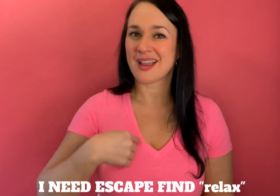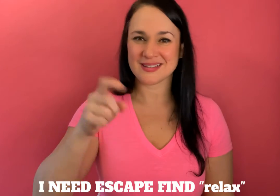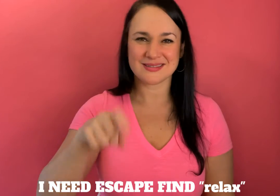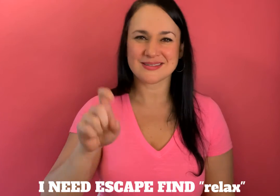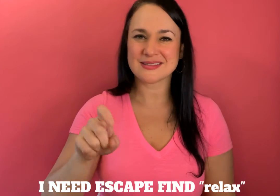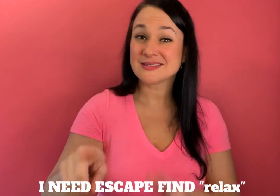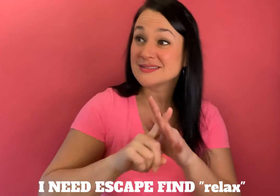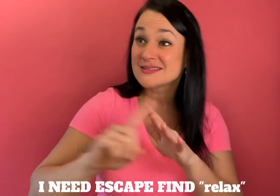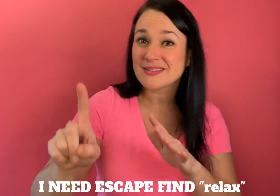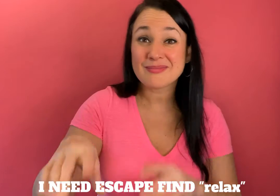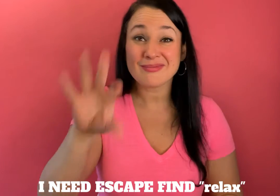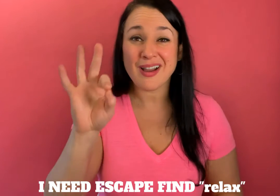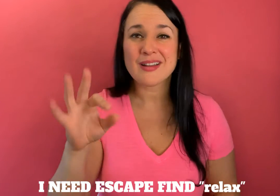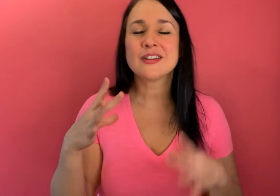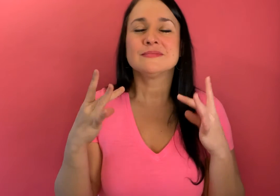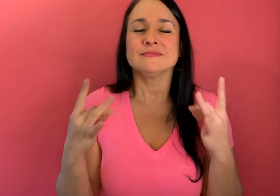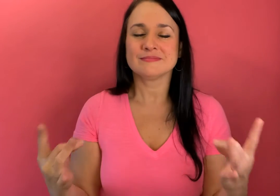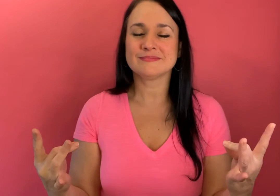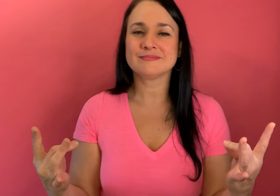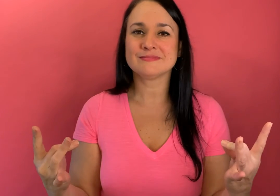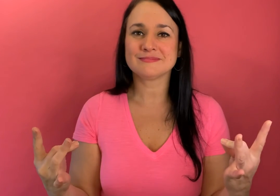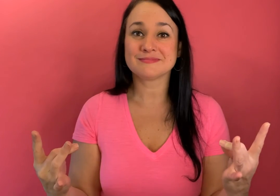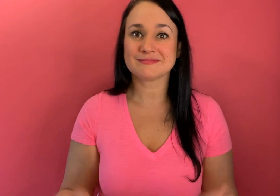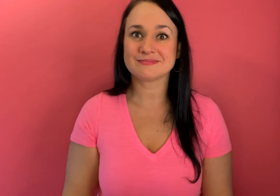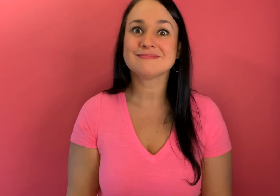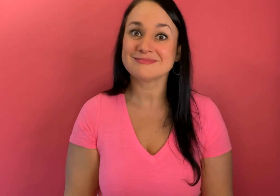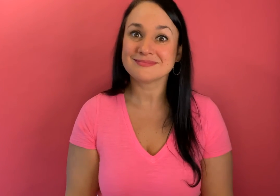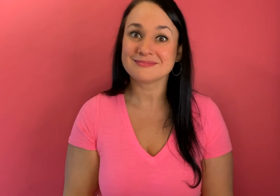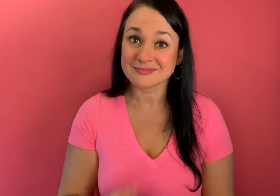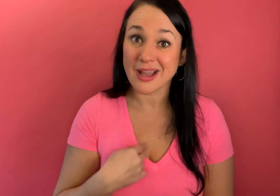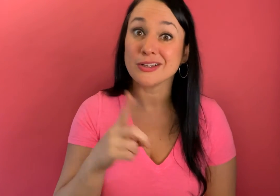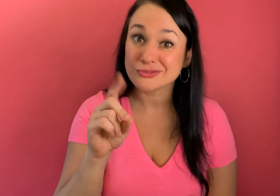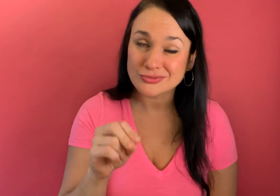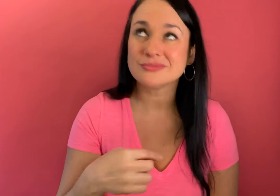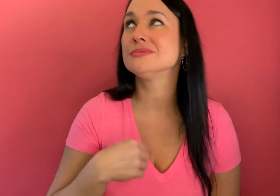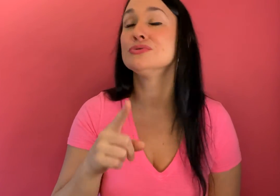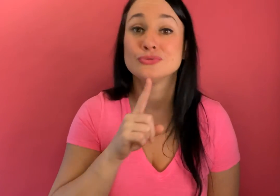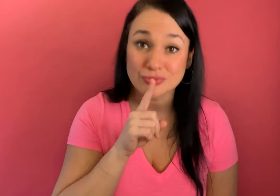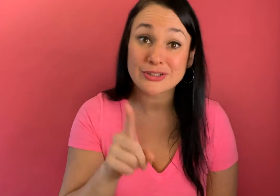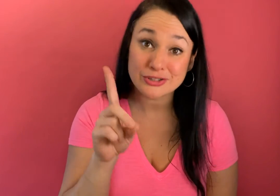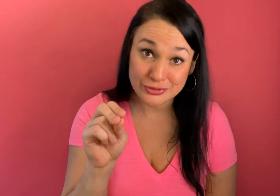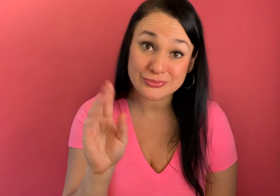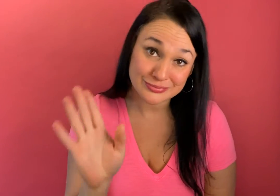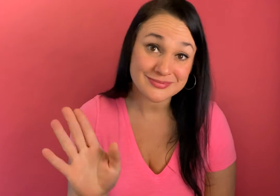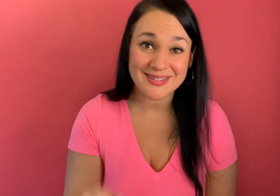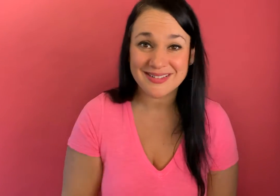escape and find relaxation i mean i do though i really really do so good